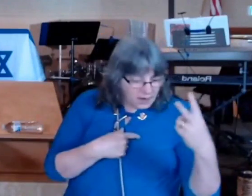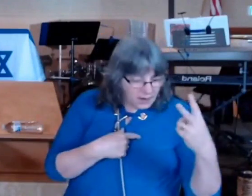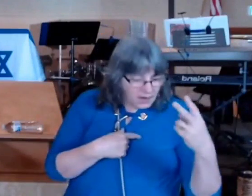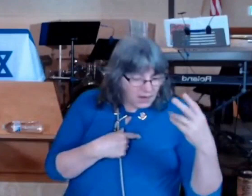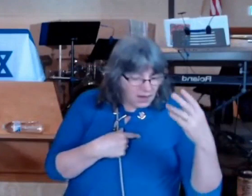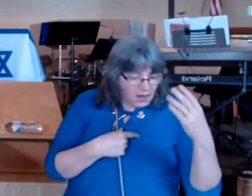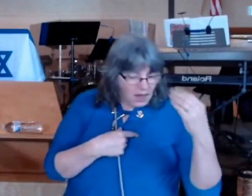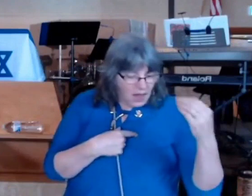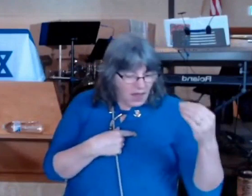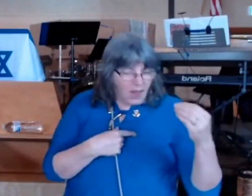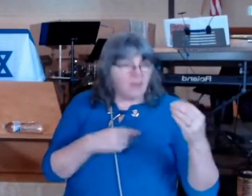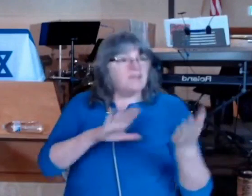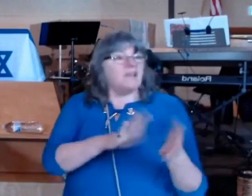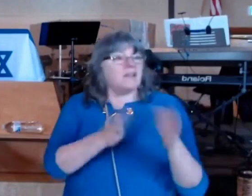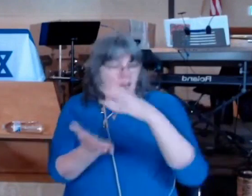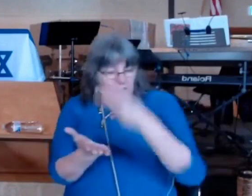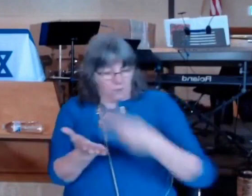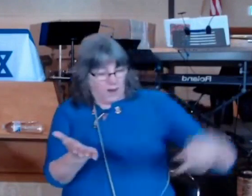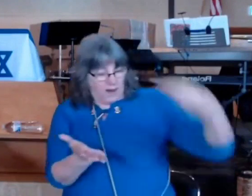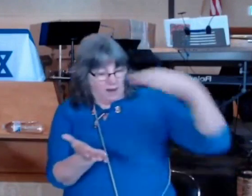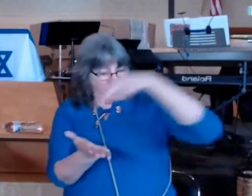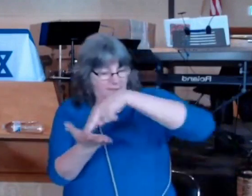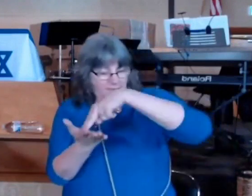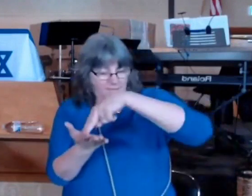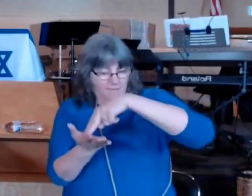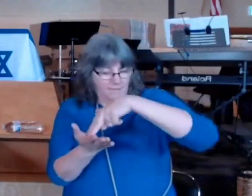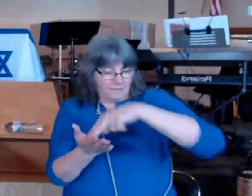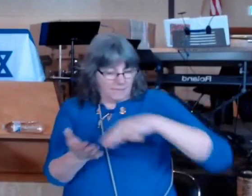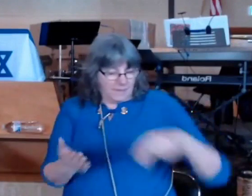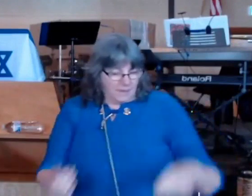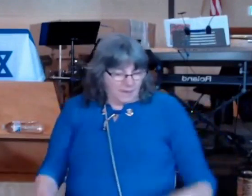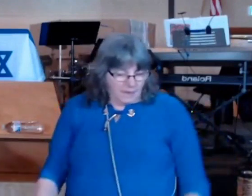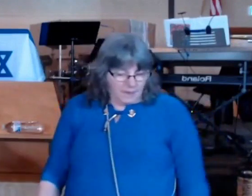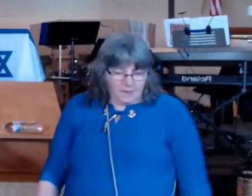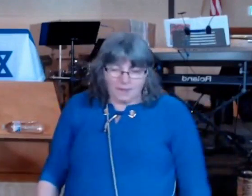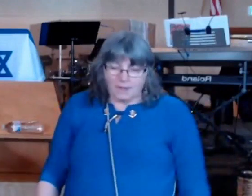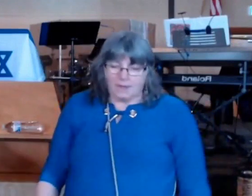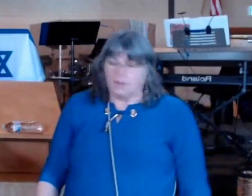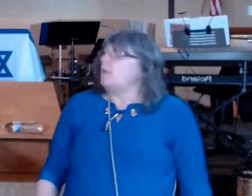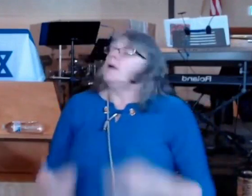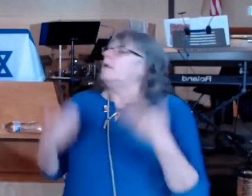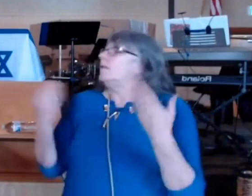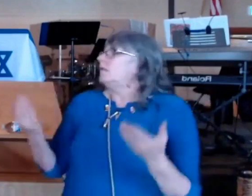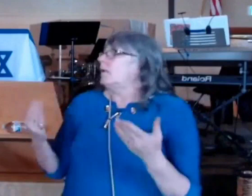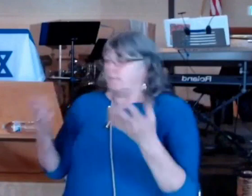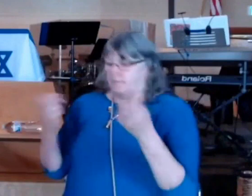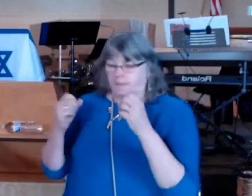we knew those were the prophets now and this was something about the role of the priest in this